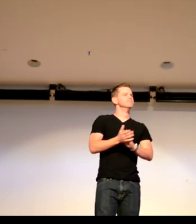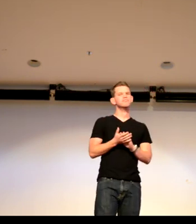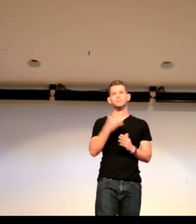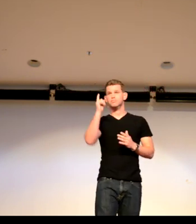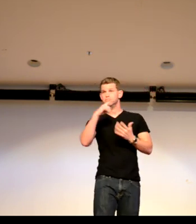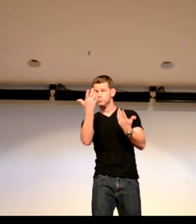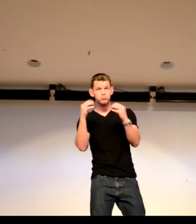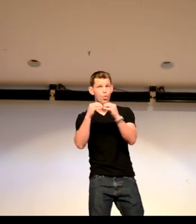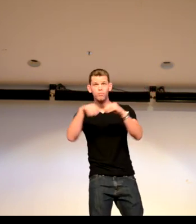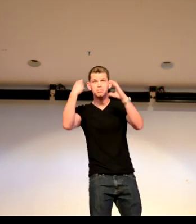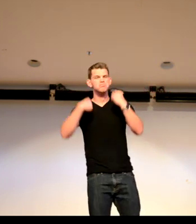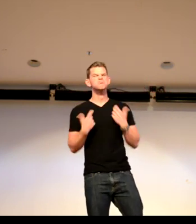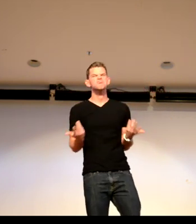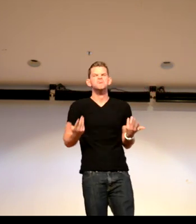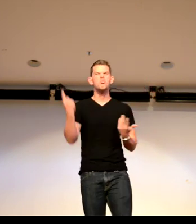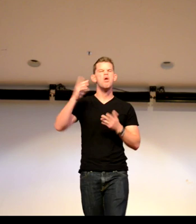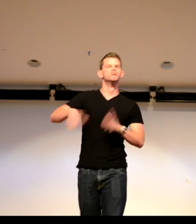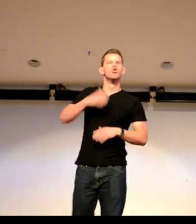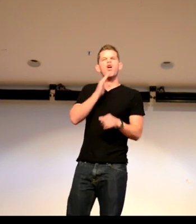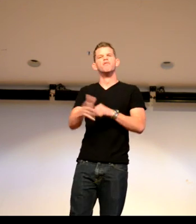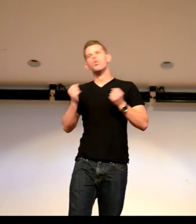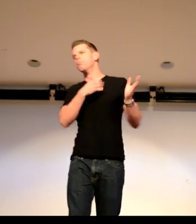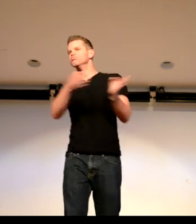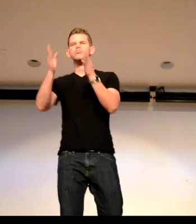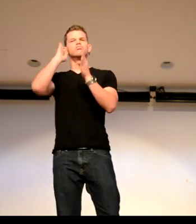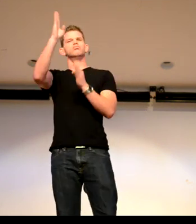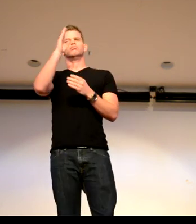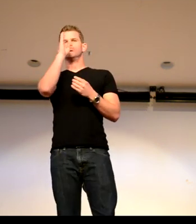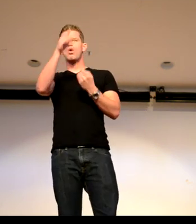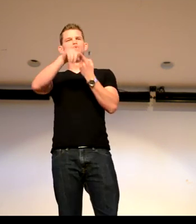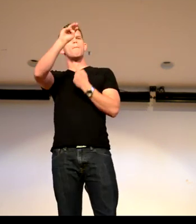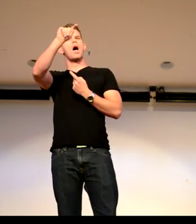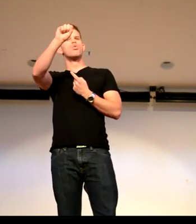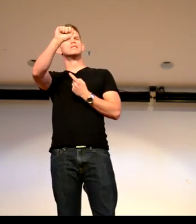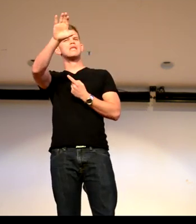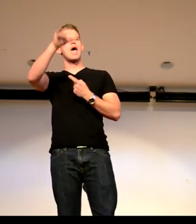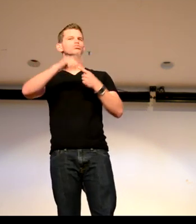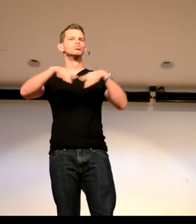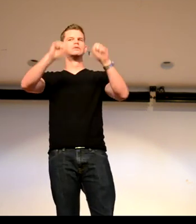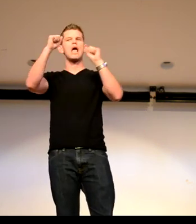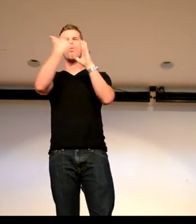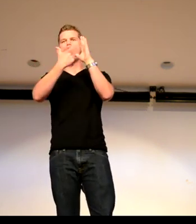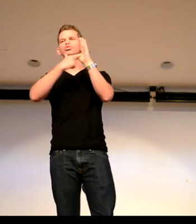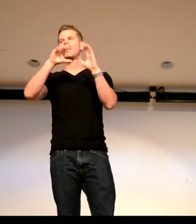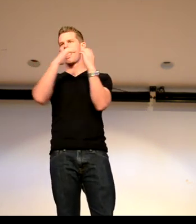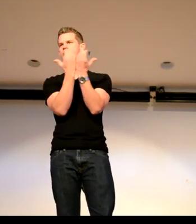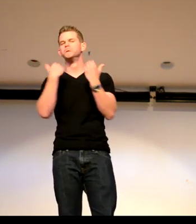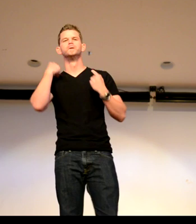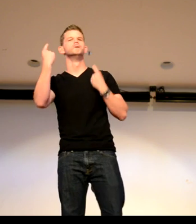that was it, that movie. And, you know, somebody asked me, are you going to be an actor? Are you interested in that? And I was, you know,